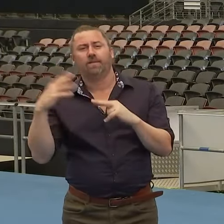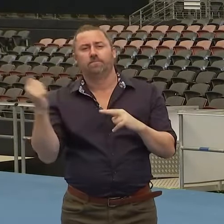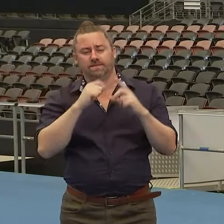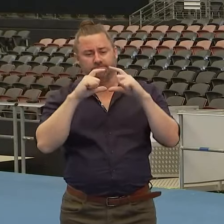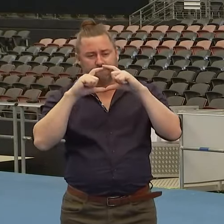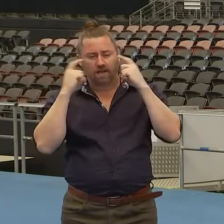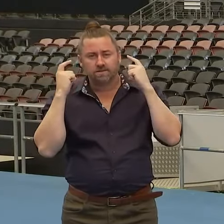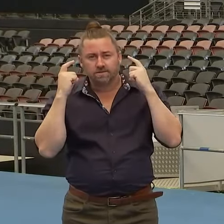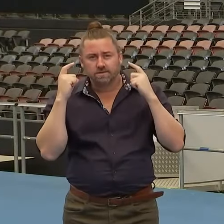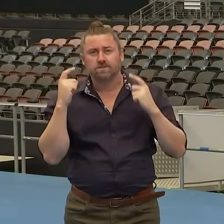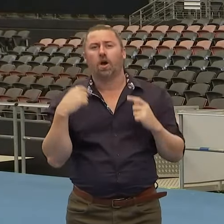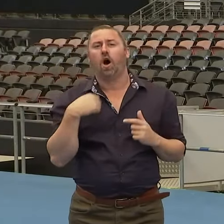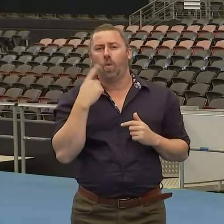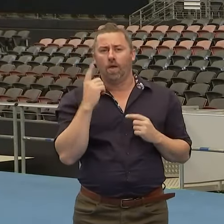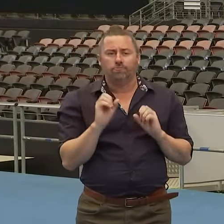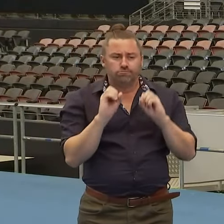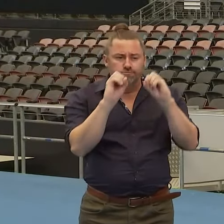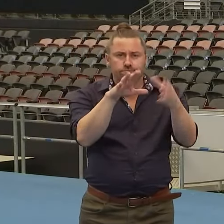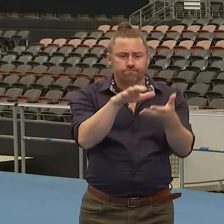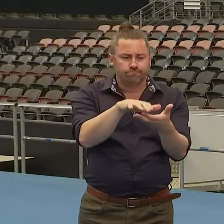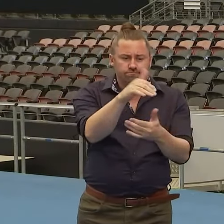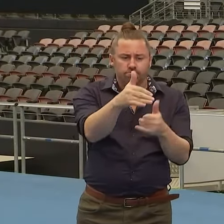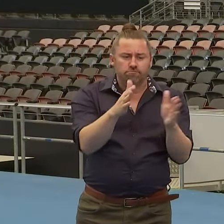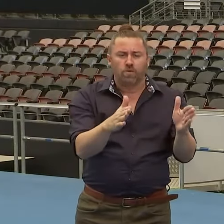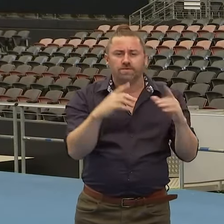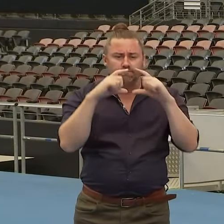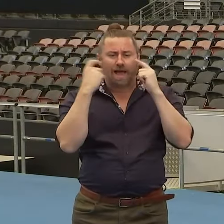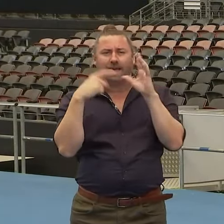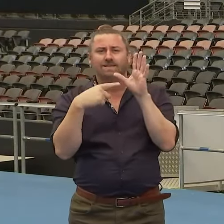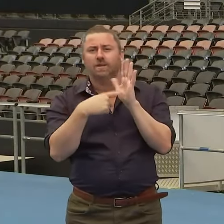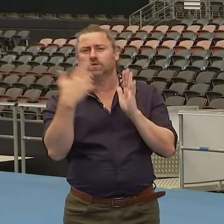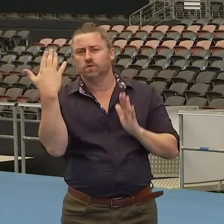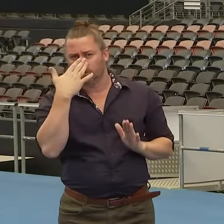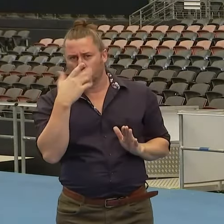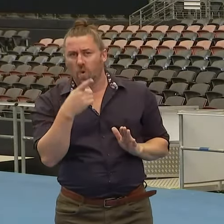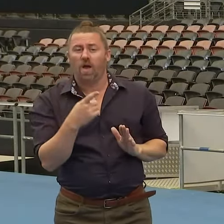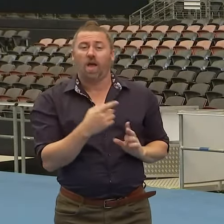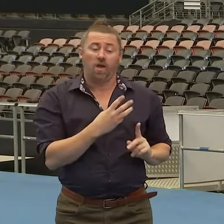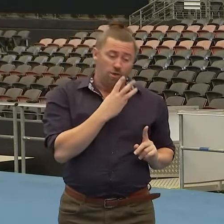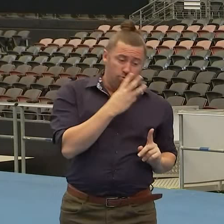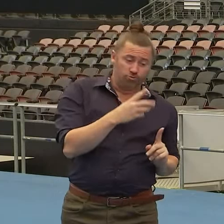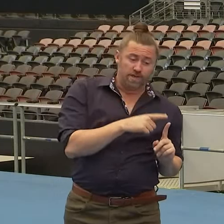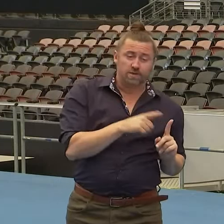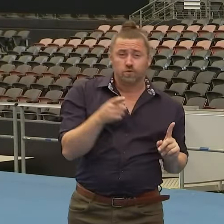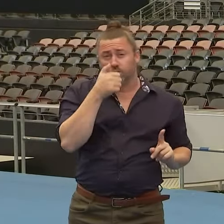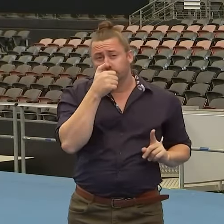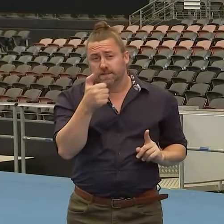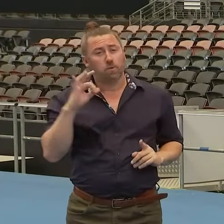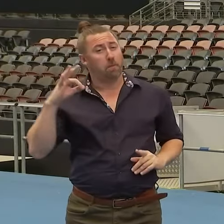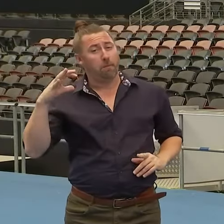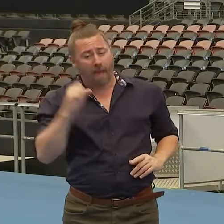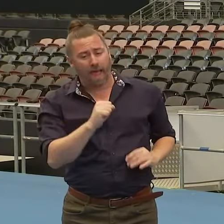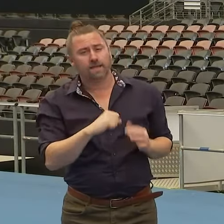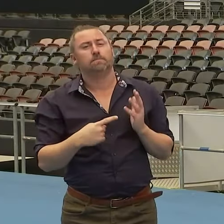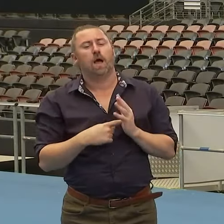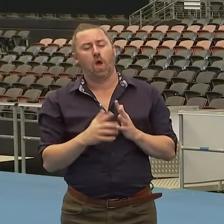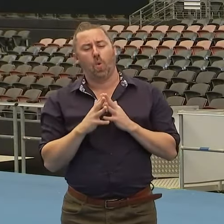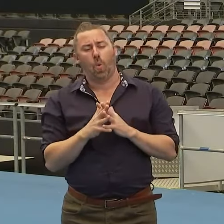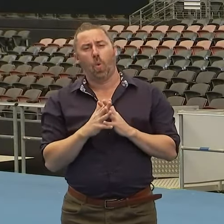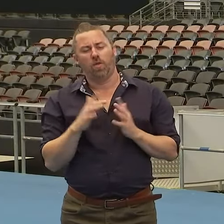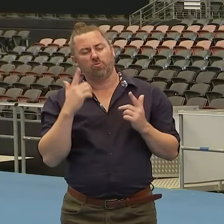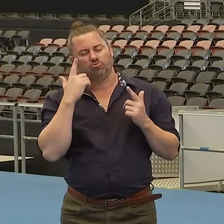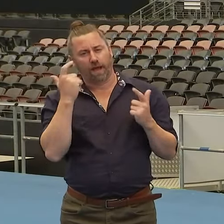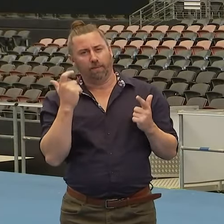Masks available and of course strongly recommended and provided for years three to six and a range of ventilation